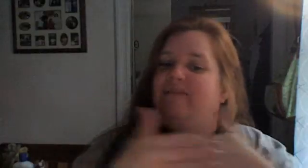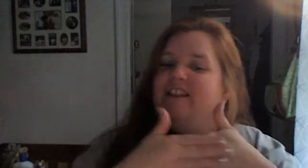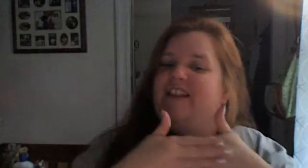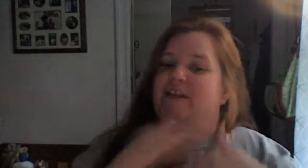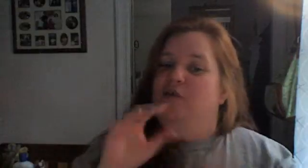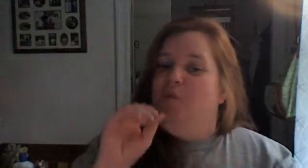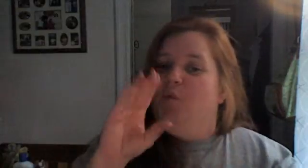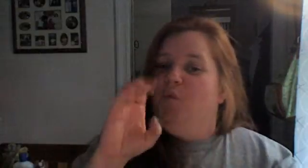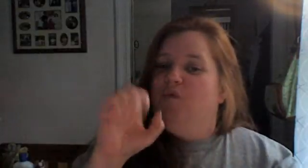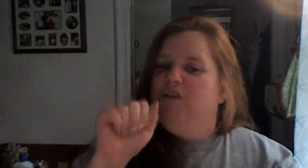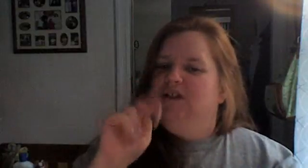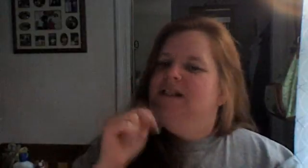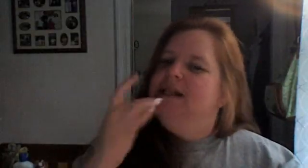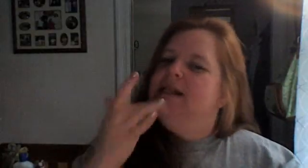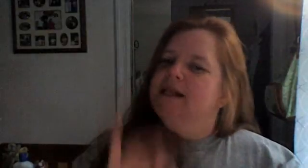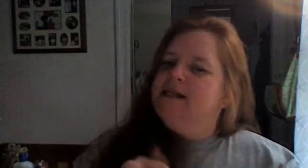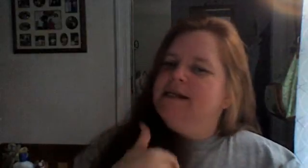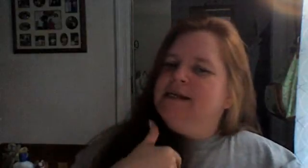time down in Florida. think they got these in the water.